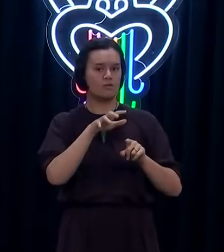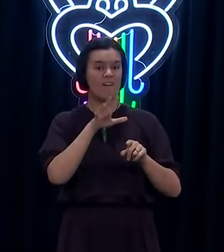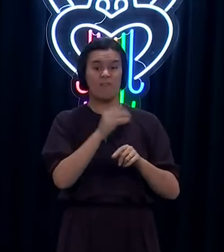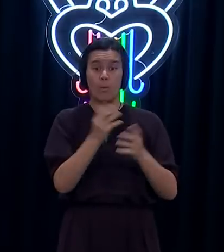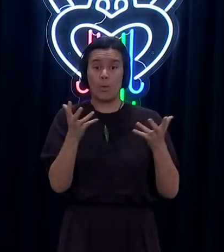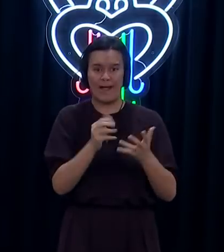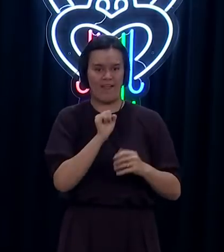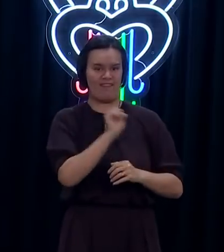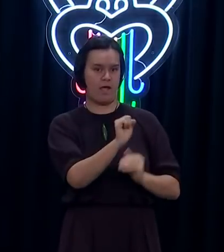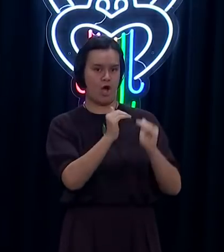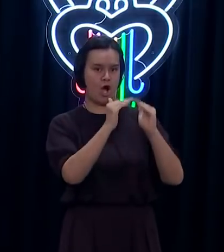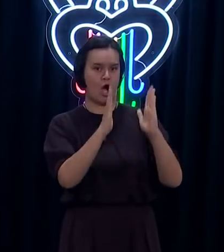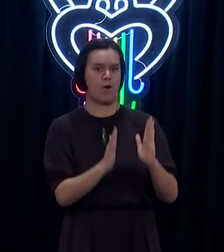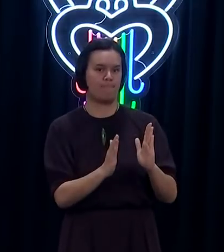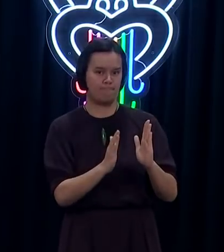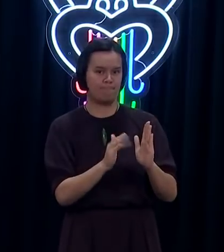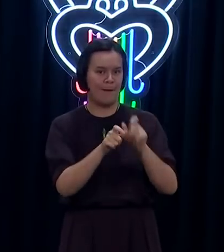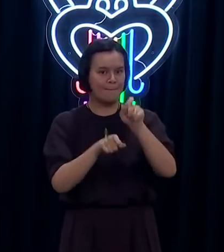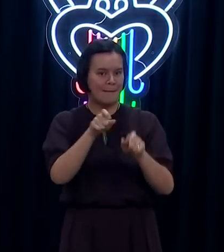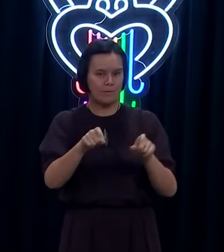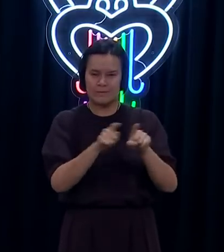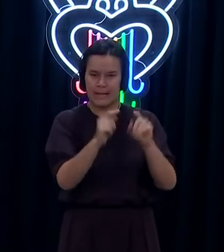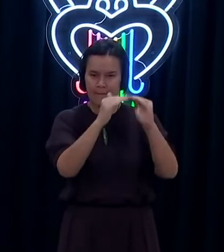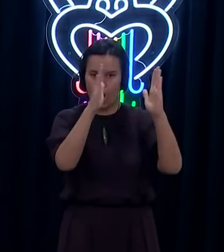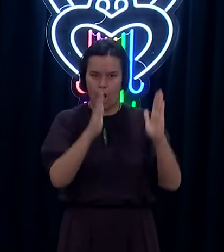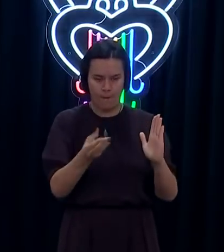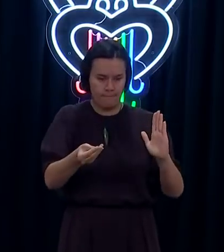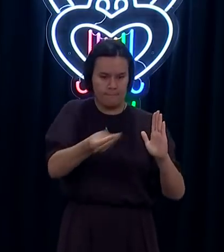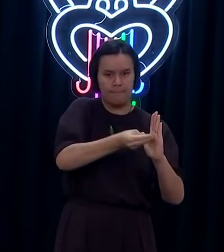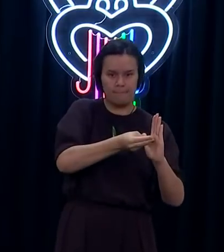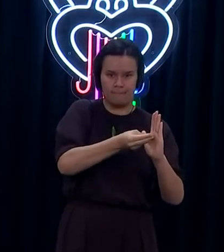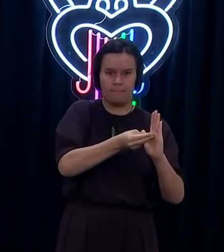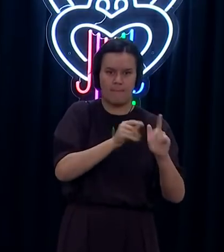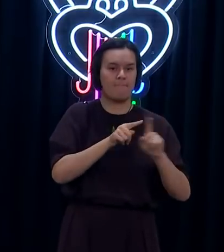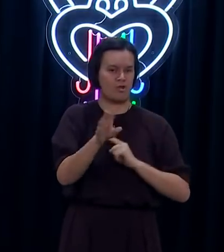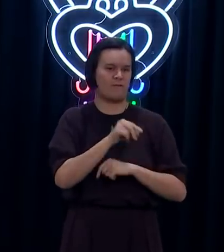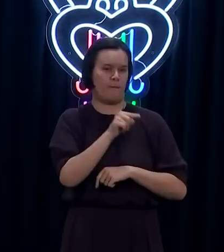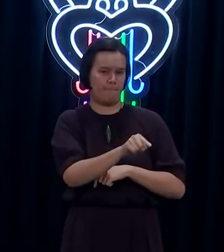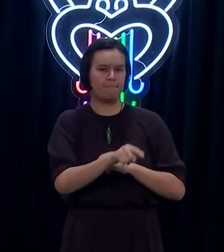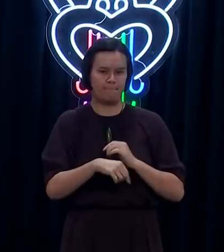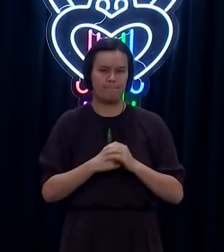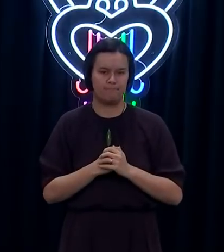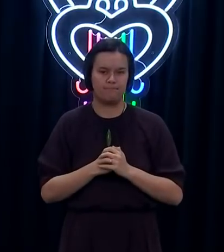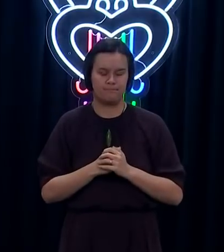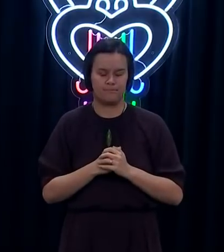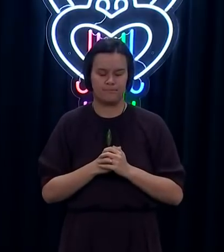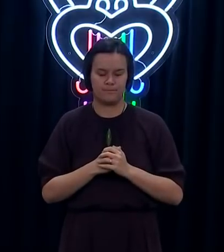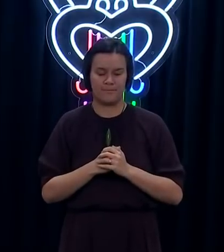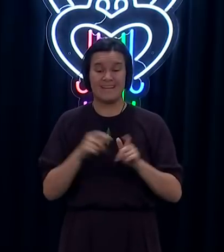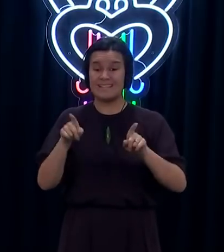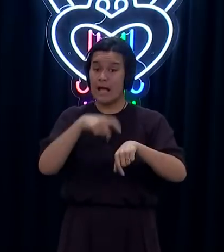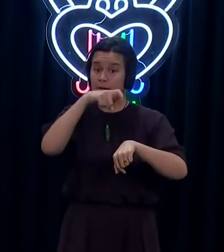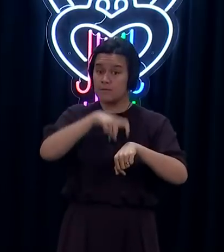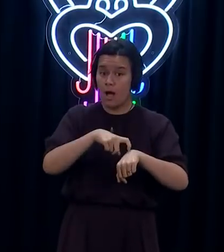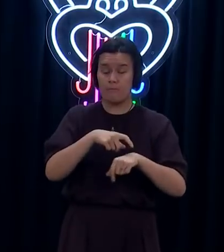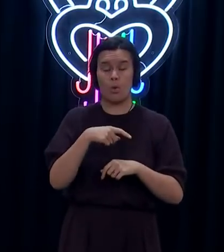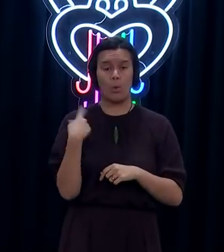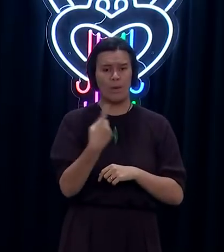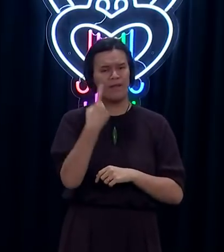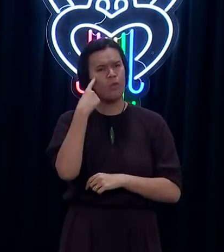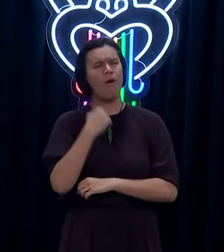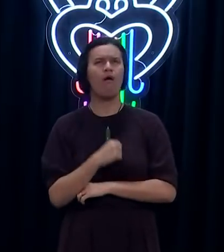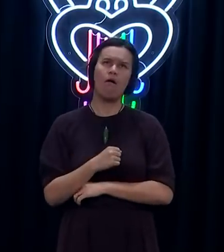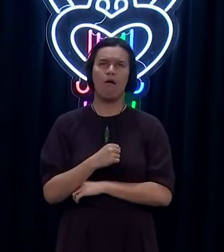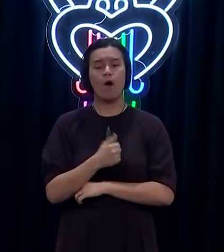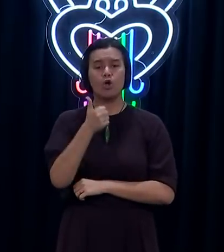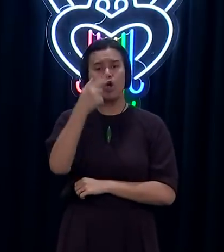unlinked cases over the course of this week, but we took the opportunity today to re-review some of those cases. Many of